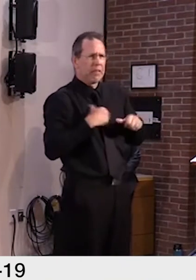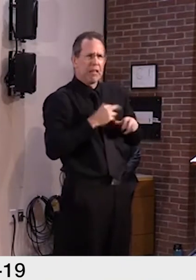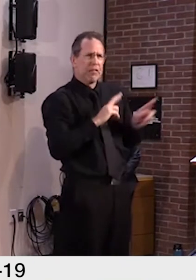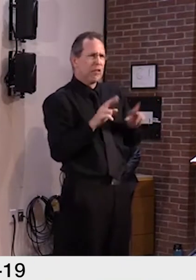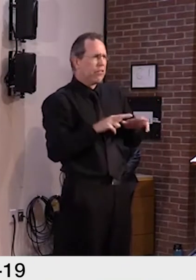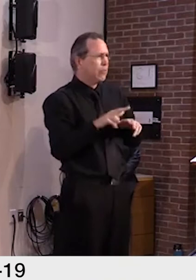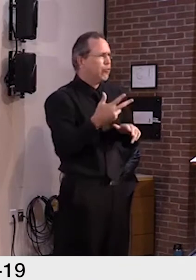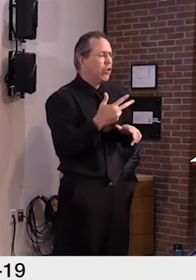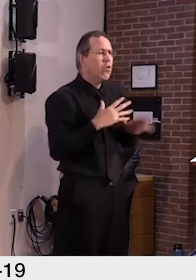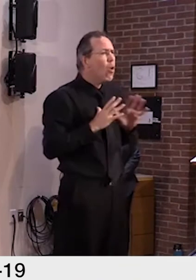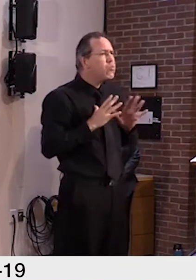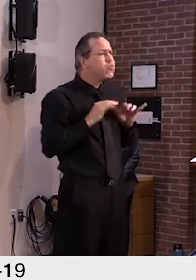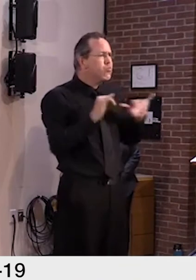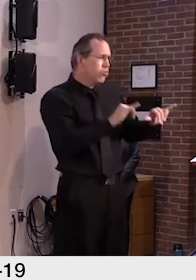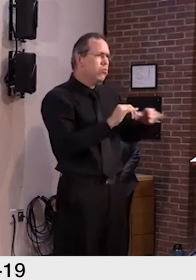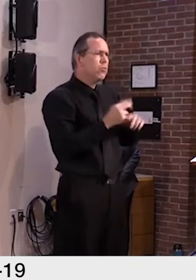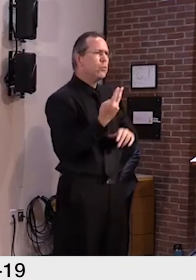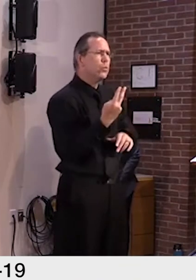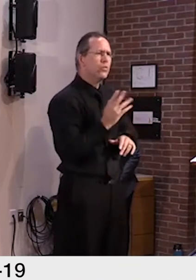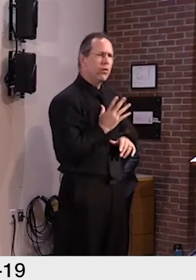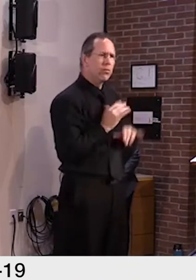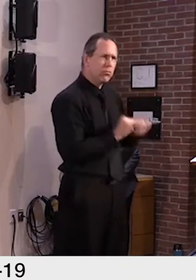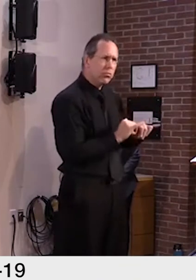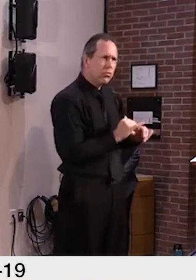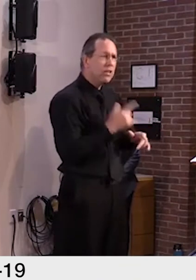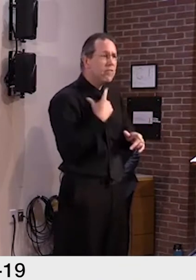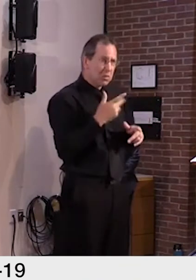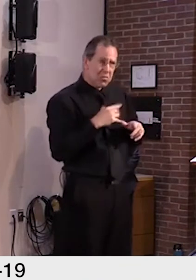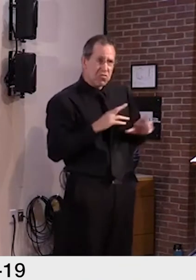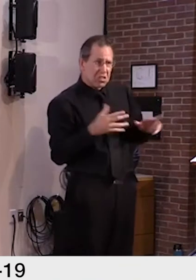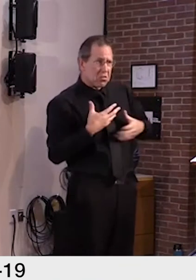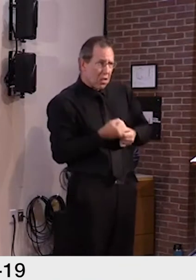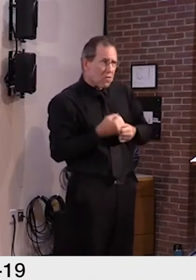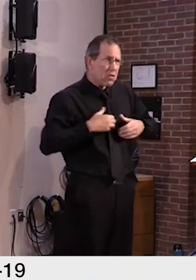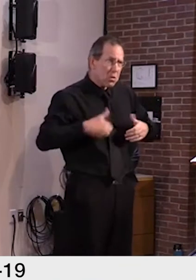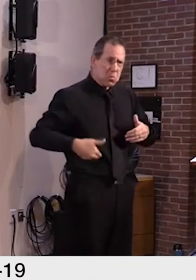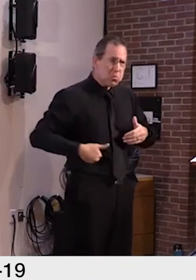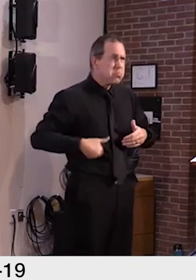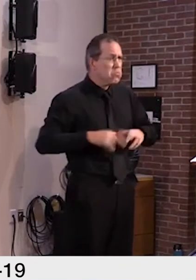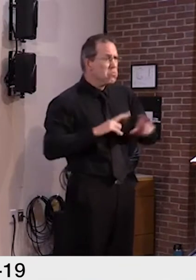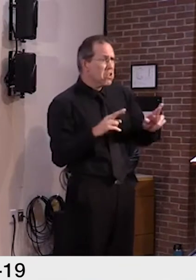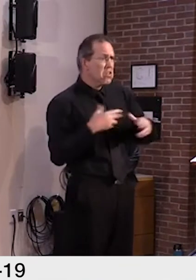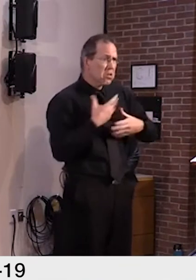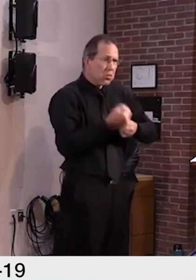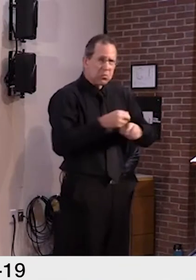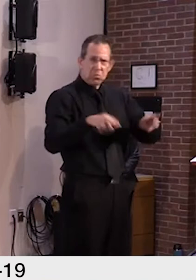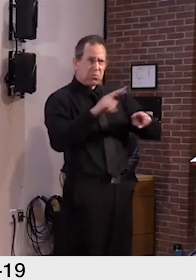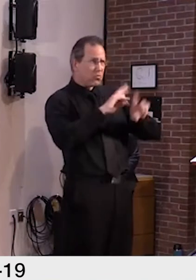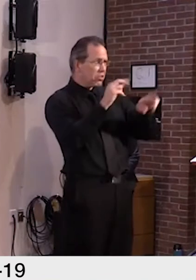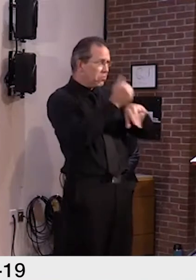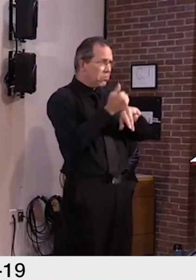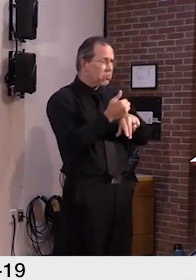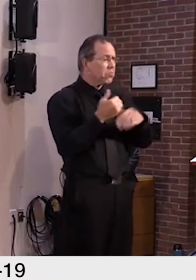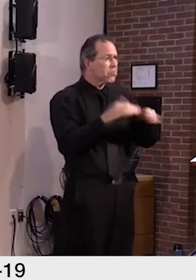decide to do so for hours, they need to follow the additional precautions necessary to ensure the safety of the students and staff.